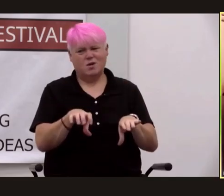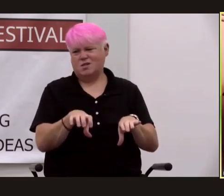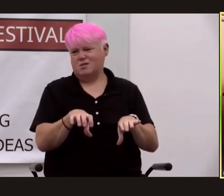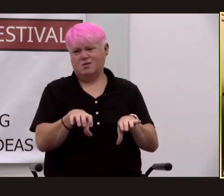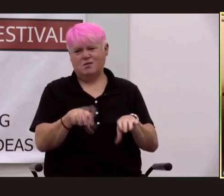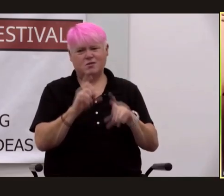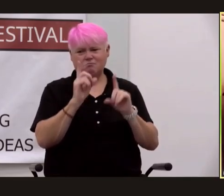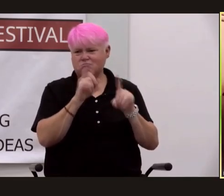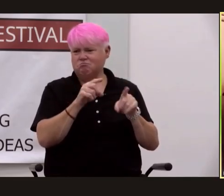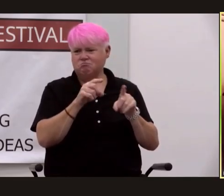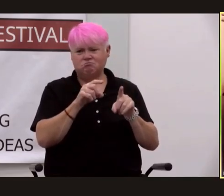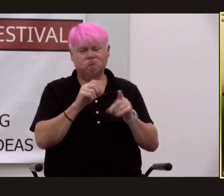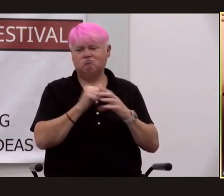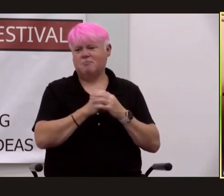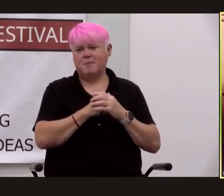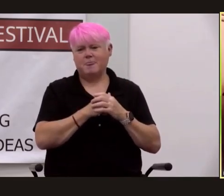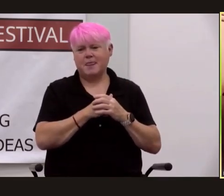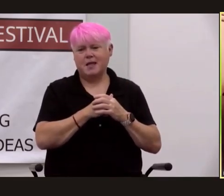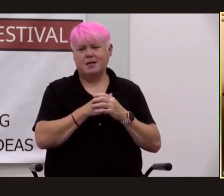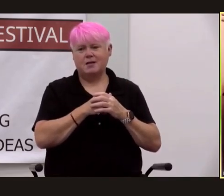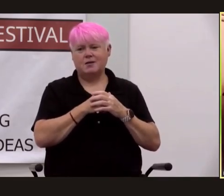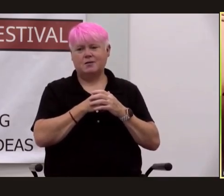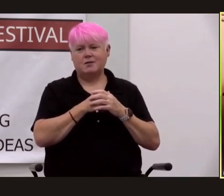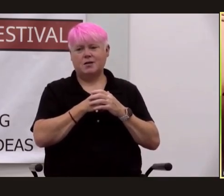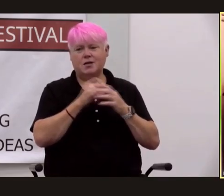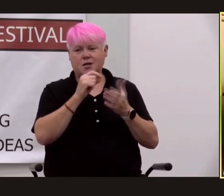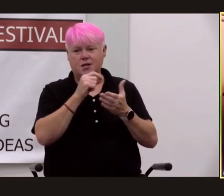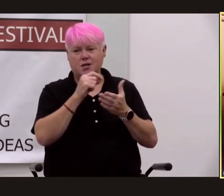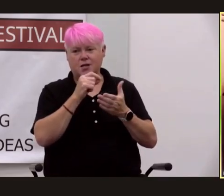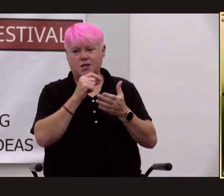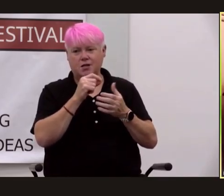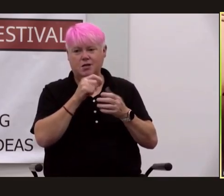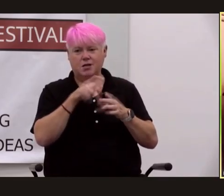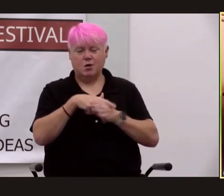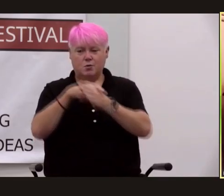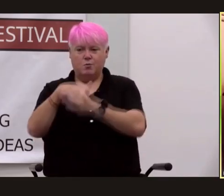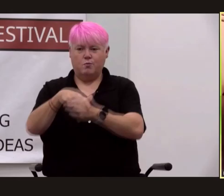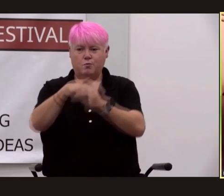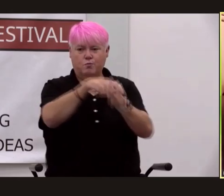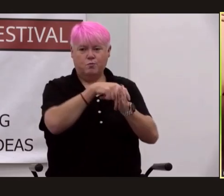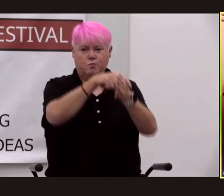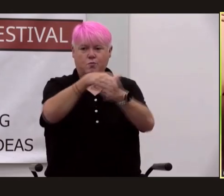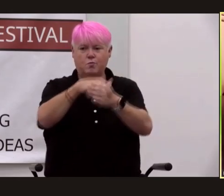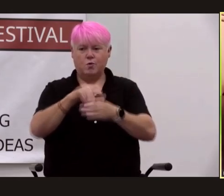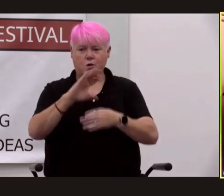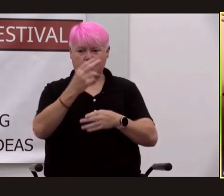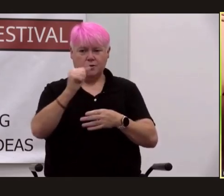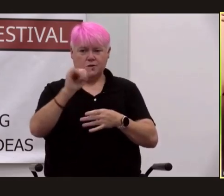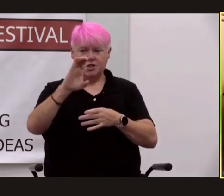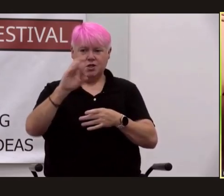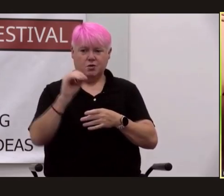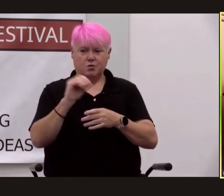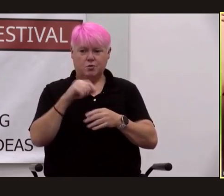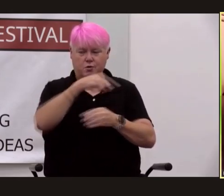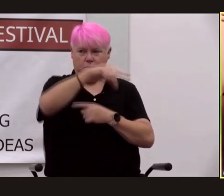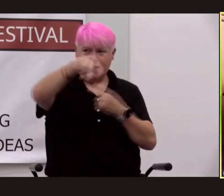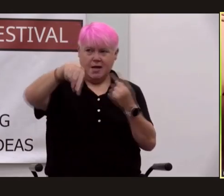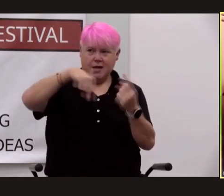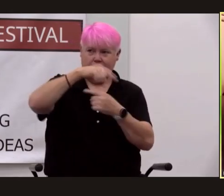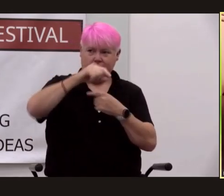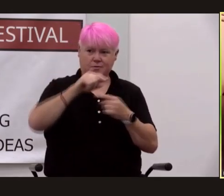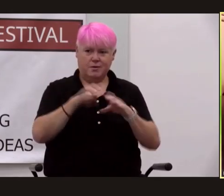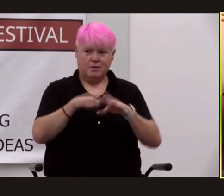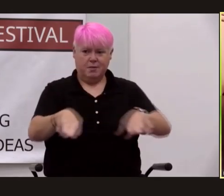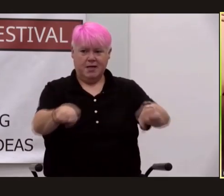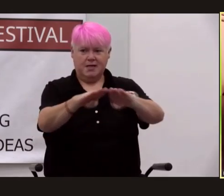security instead he rode chico around the perimeter of the mesa just inside the barbed wire fence getting